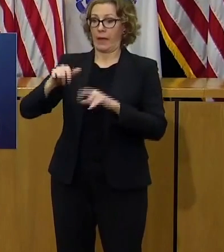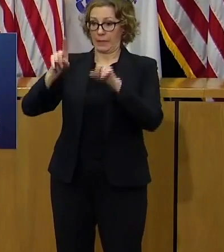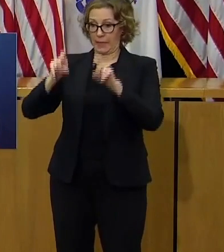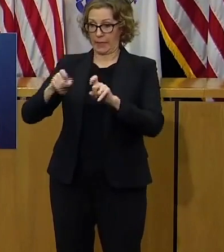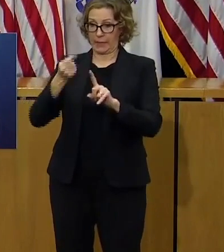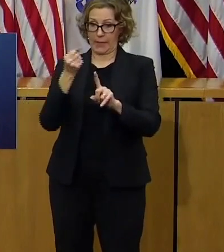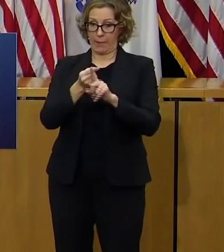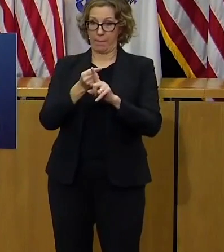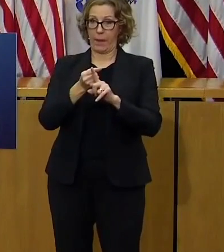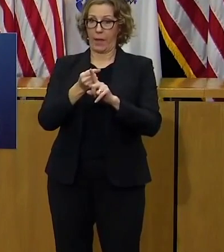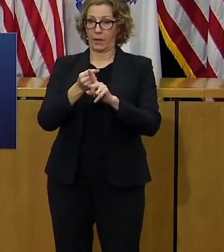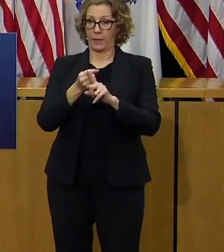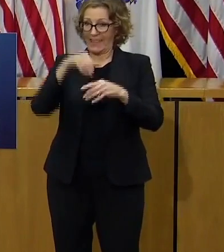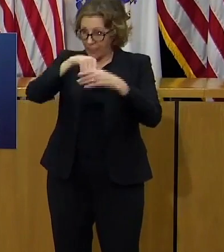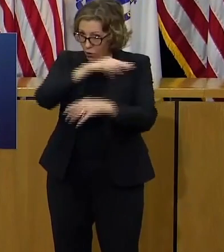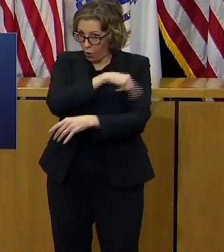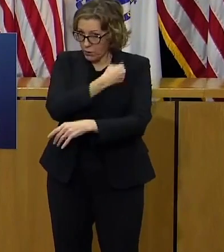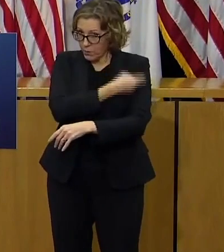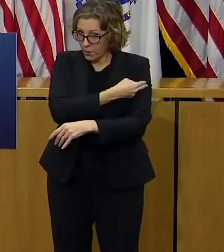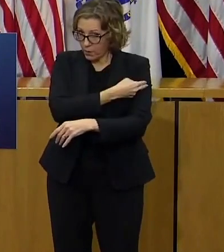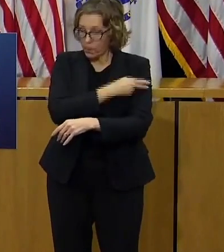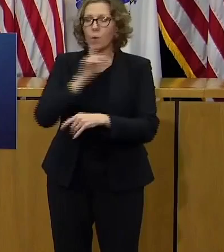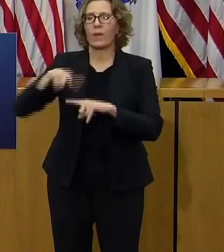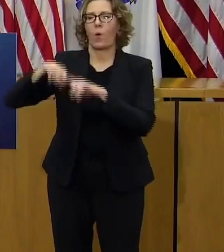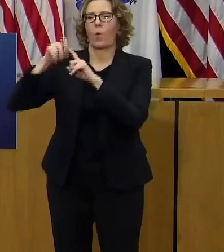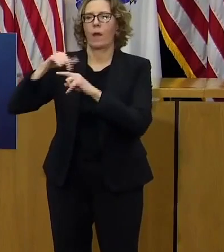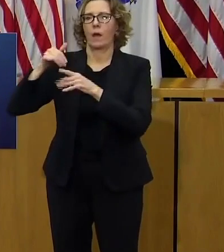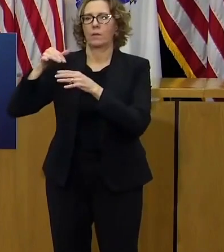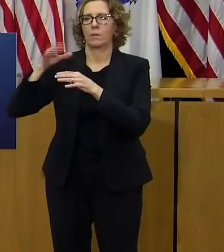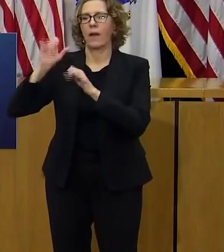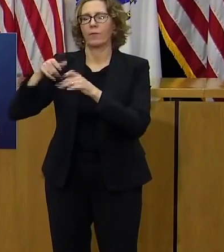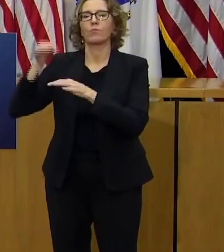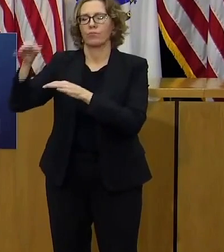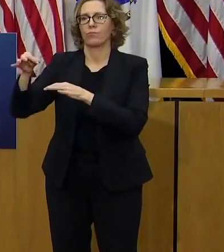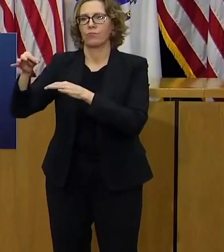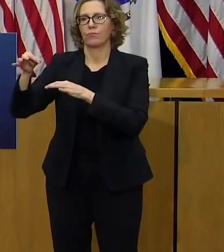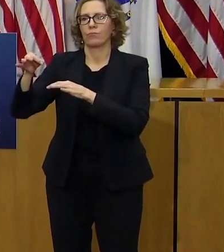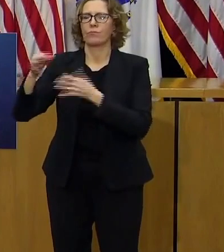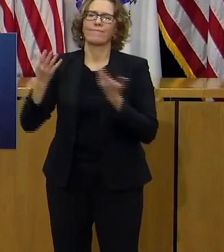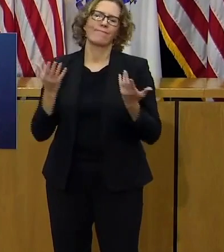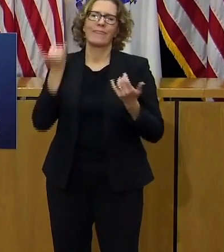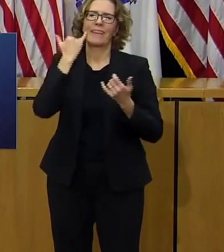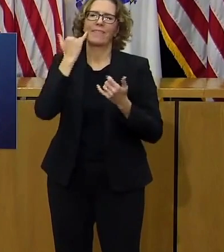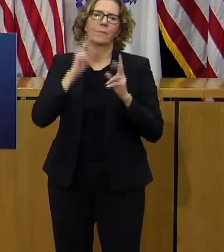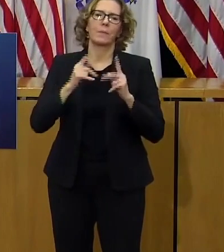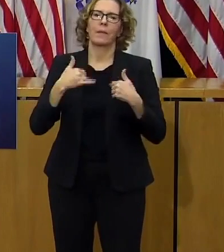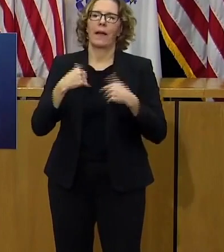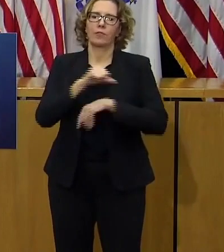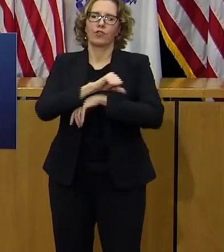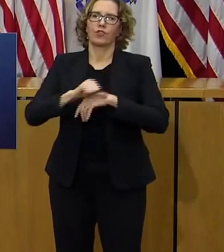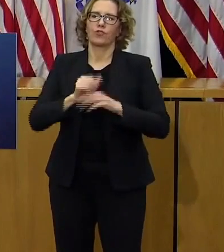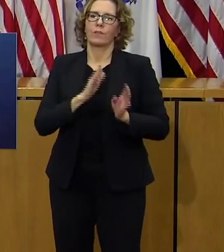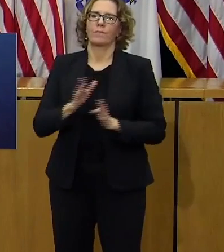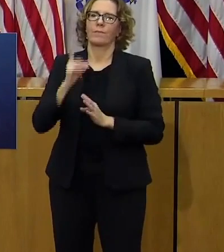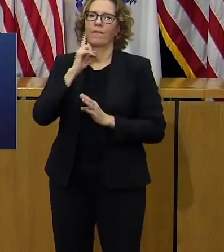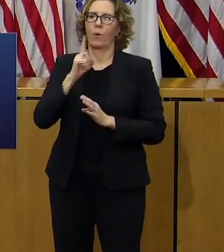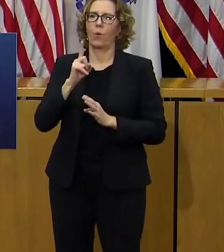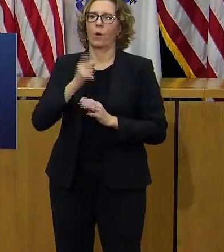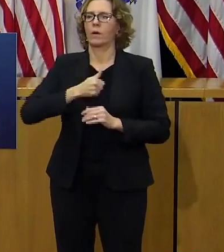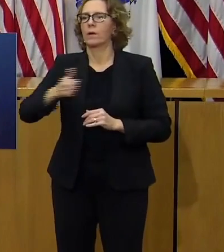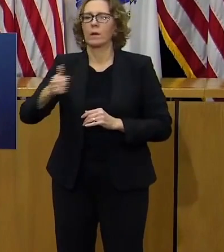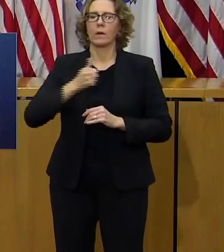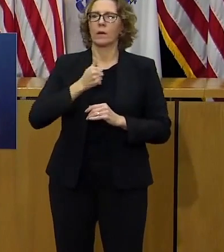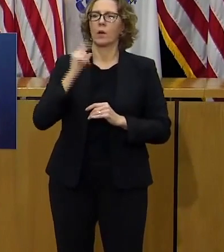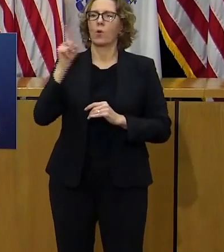so ambulatory outpatient surgeries could continue we obviously want to keep um outpatient